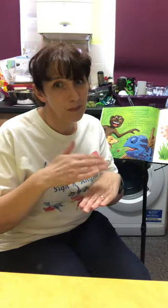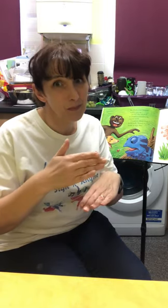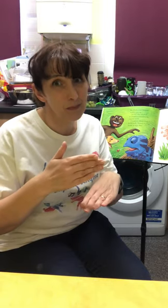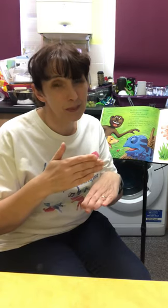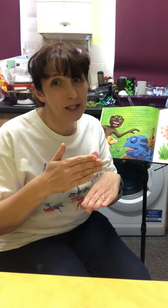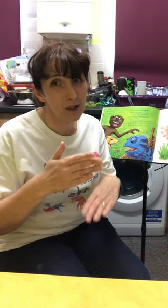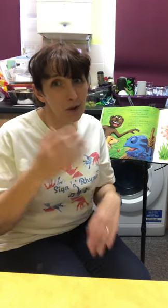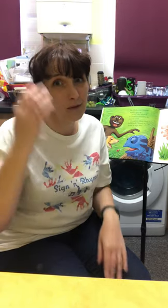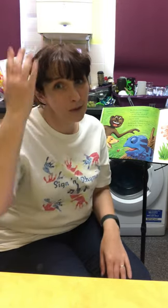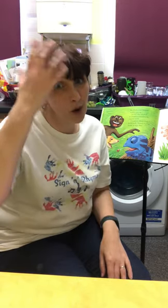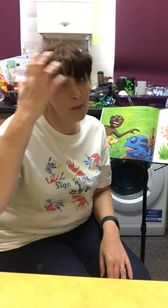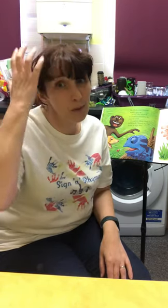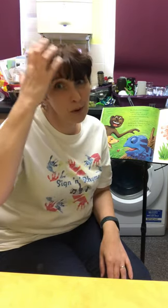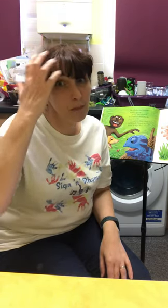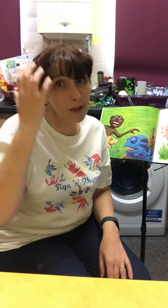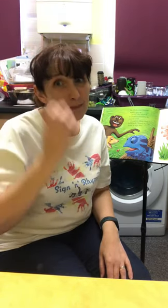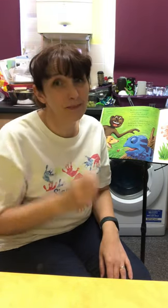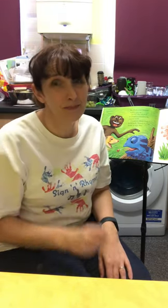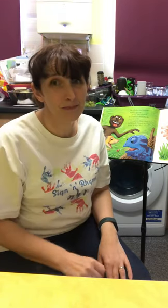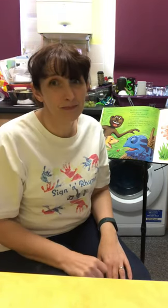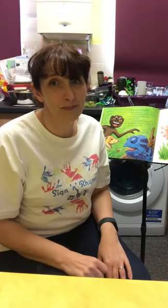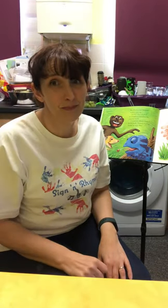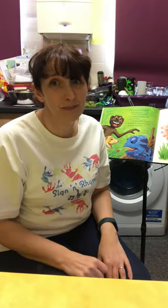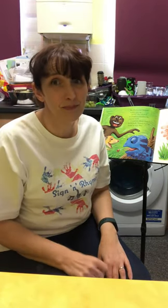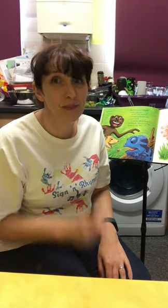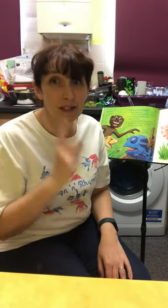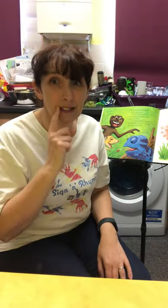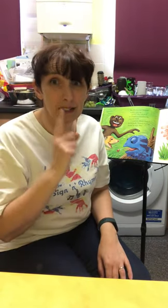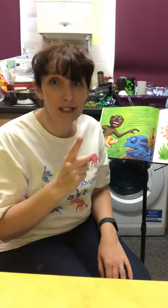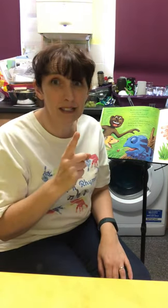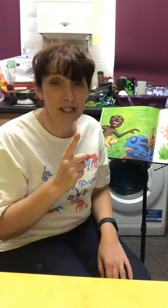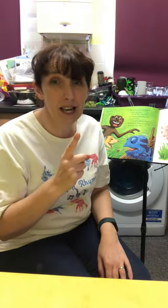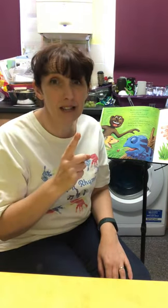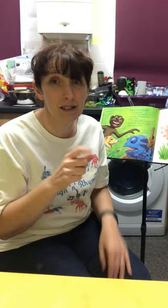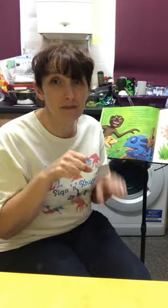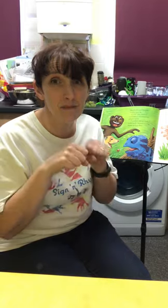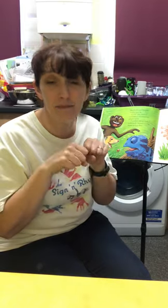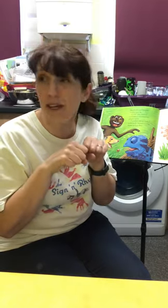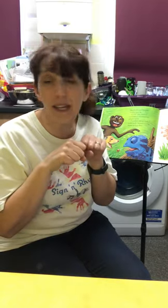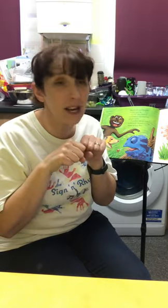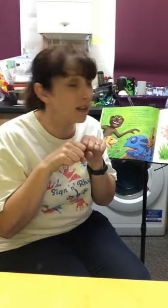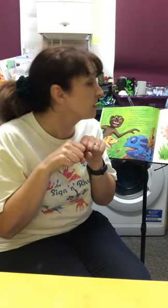Bit of a problem, said meerkat.